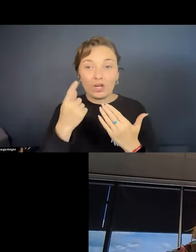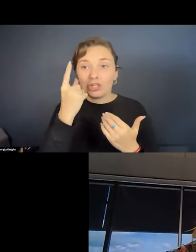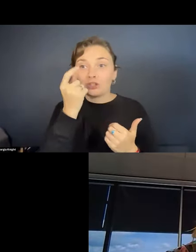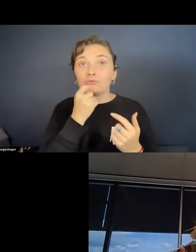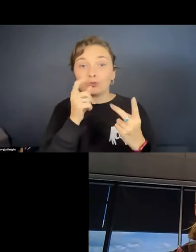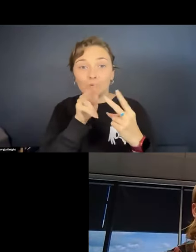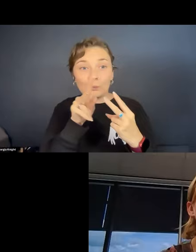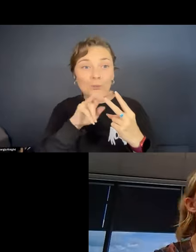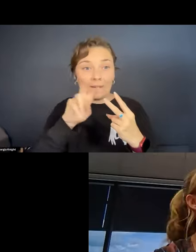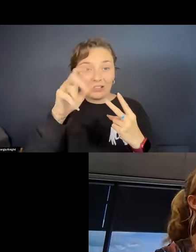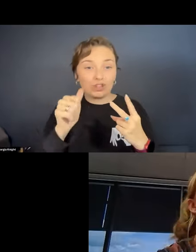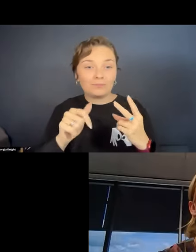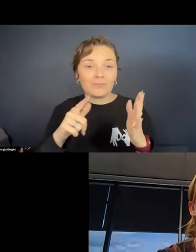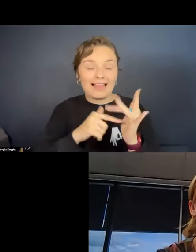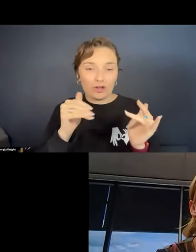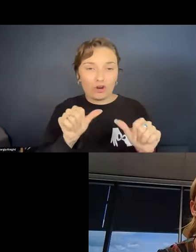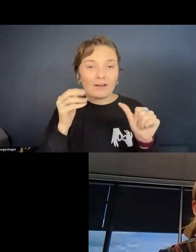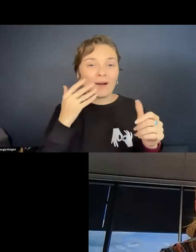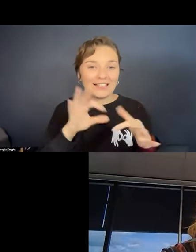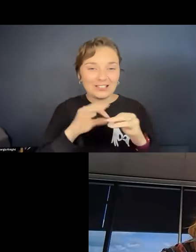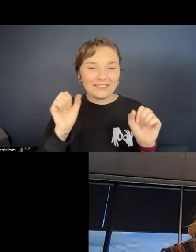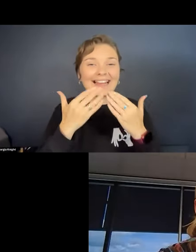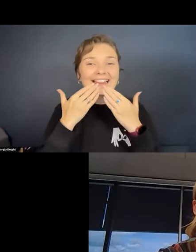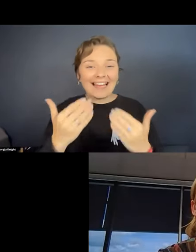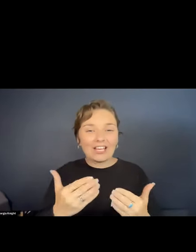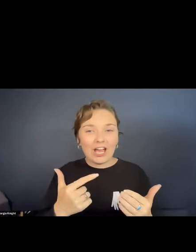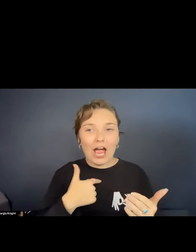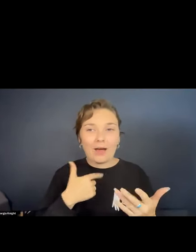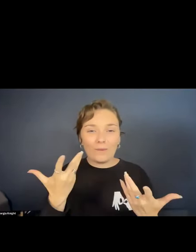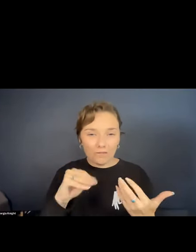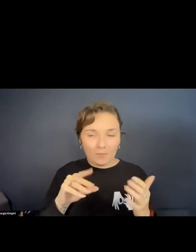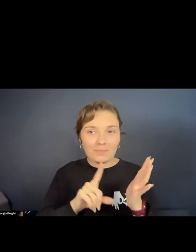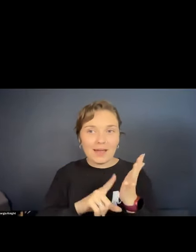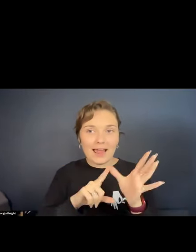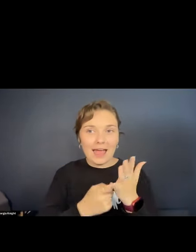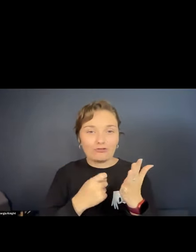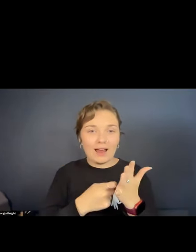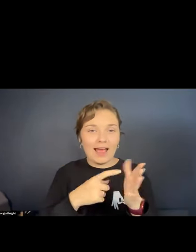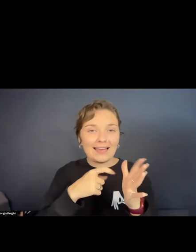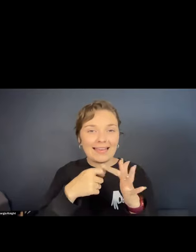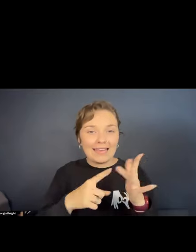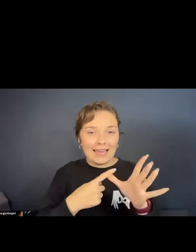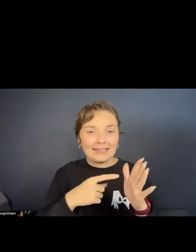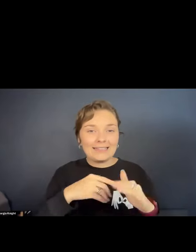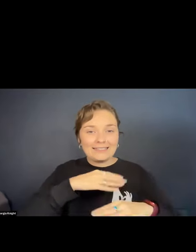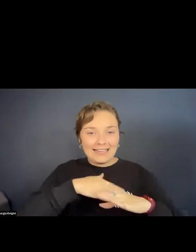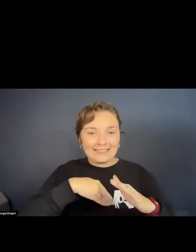Yeah, when I when I jumped on. All right. And thank you. And I'm tuning in from Larrakia Land here in Darwin, Garamalam.